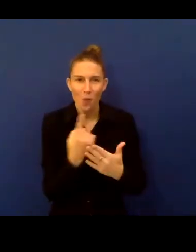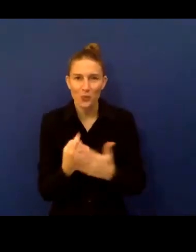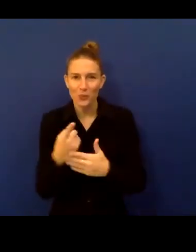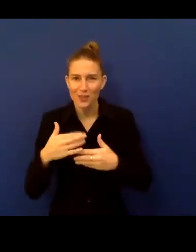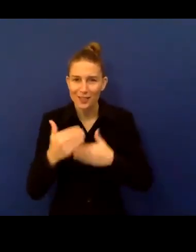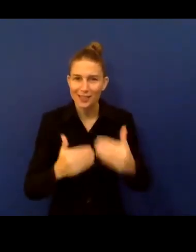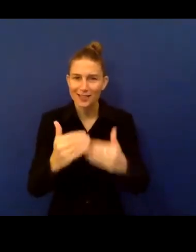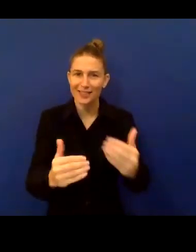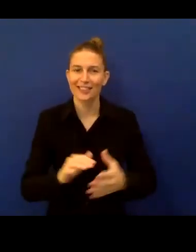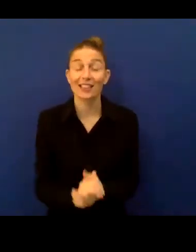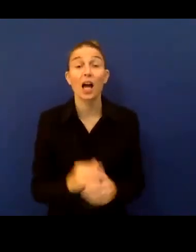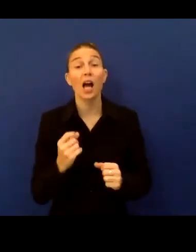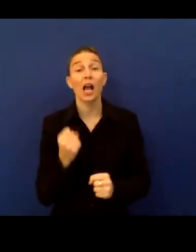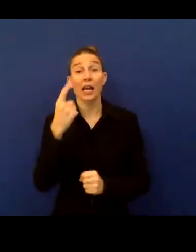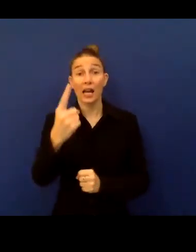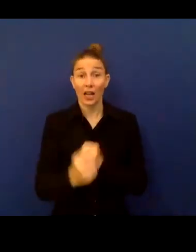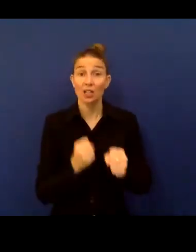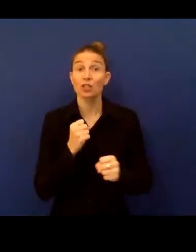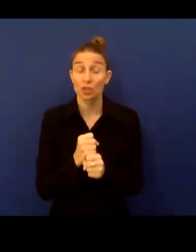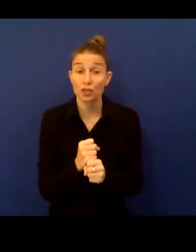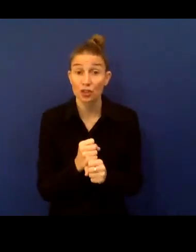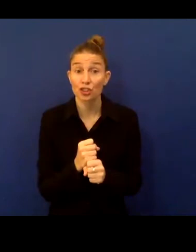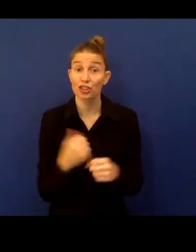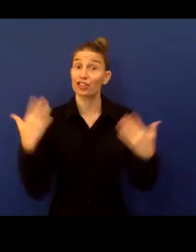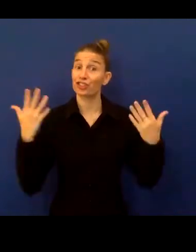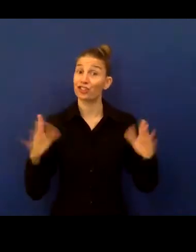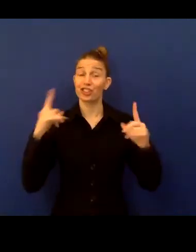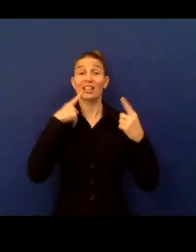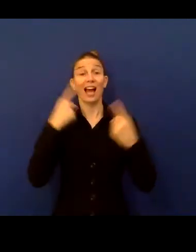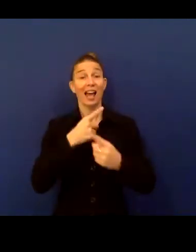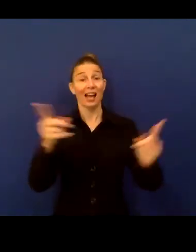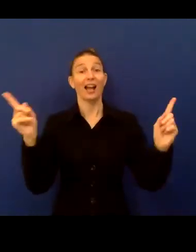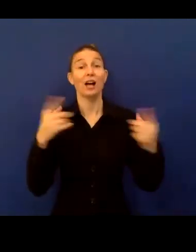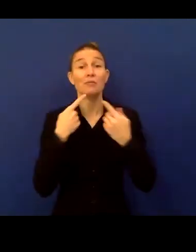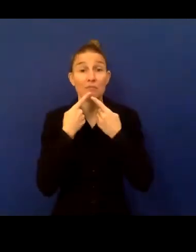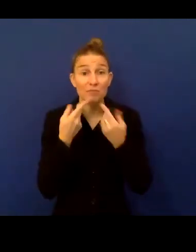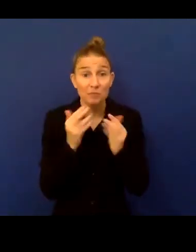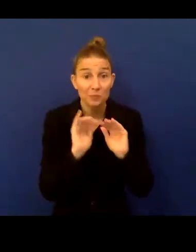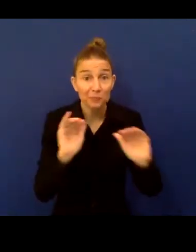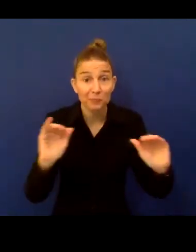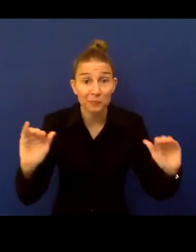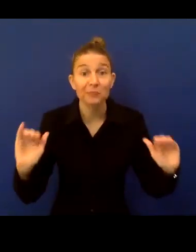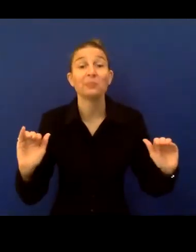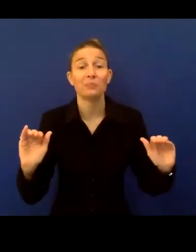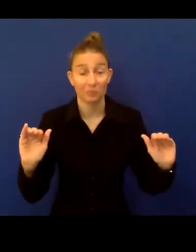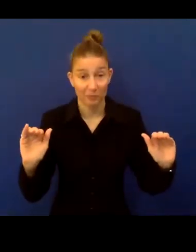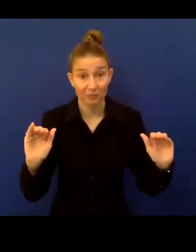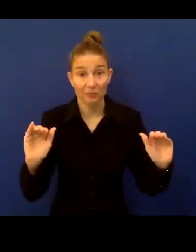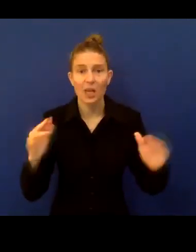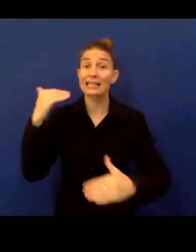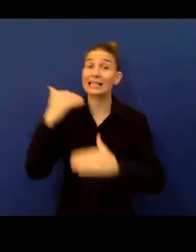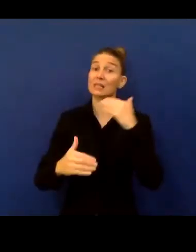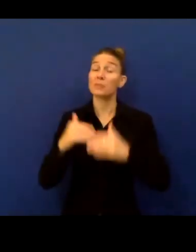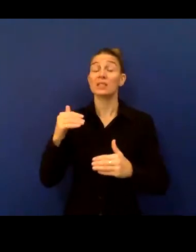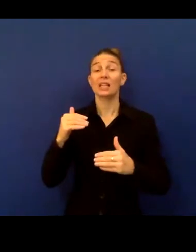And next year, in fact, we've just announced that next year we're going to be refreshing our disability inclusion